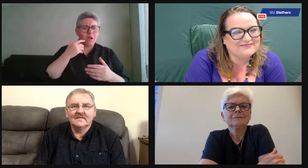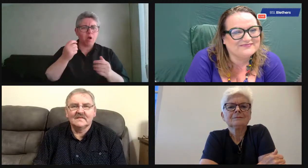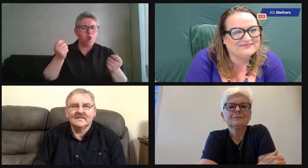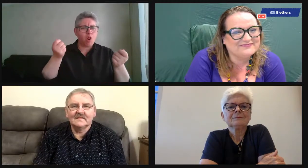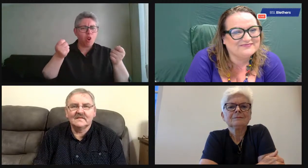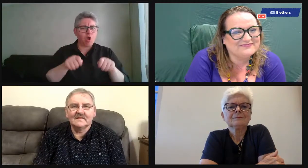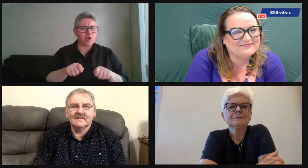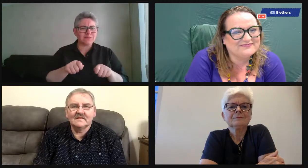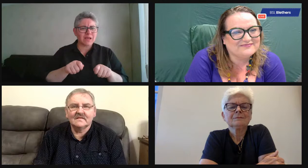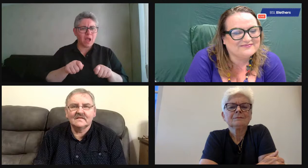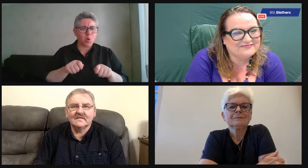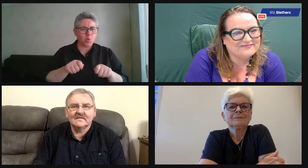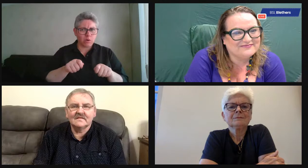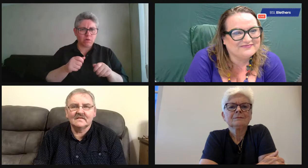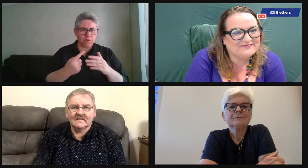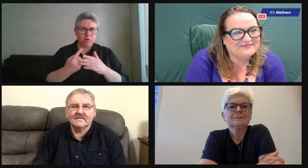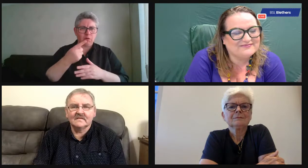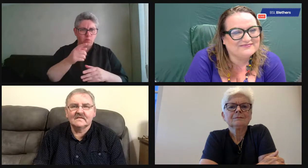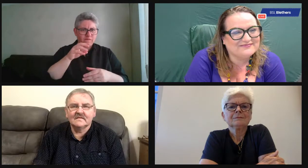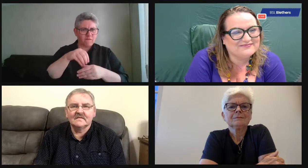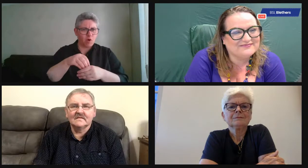I know that you were involved during lockdown.